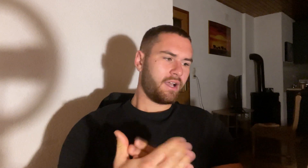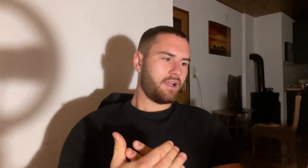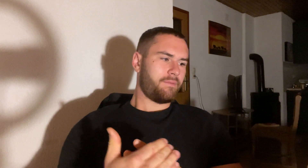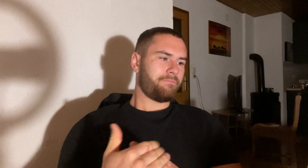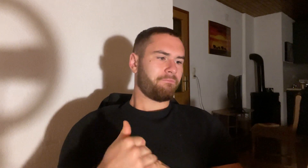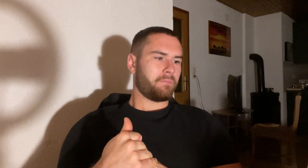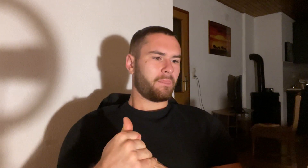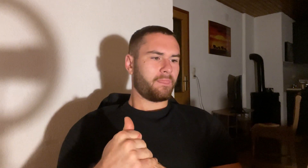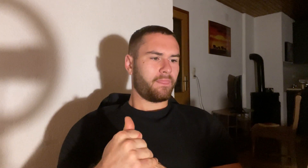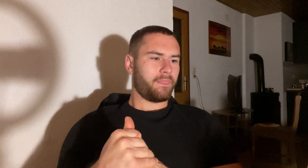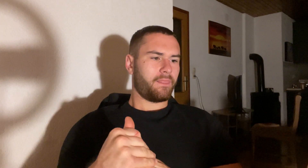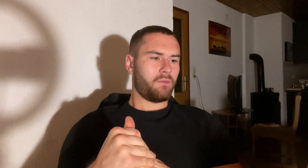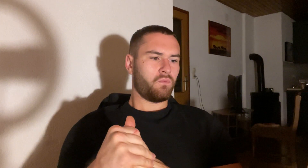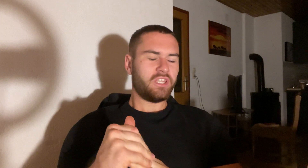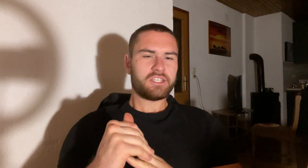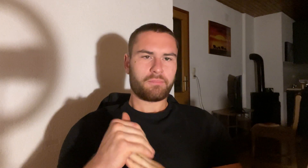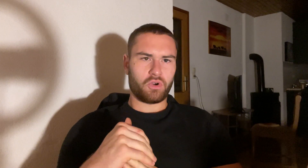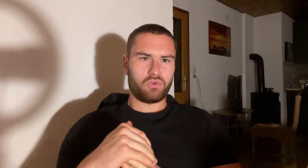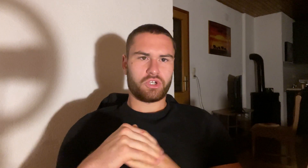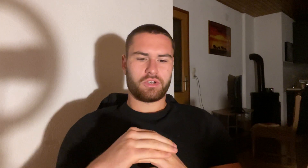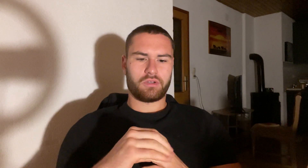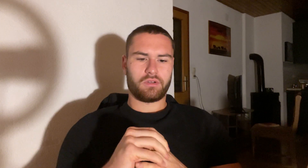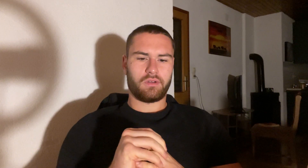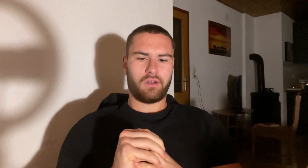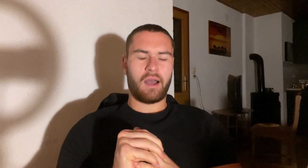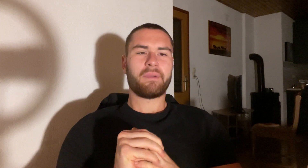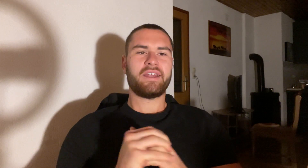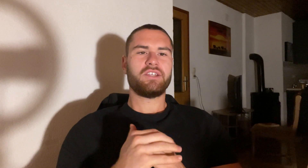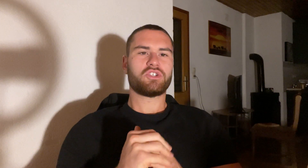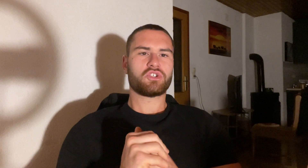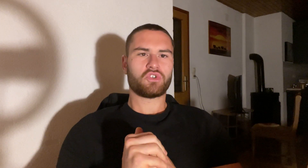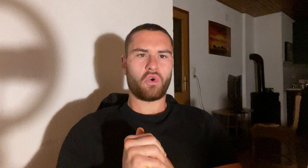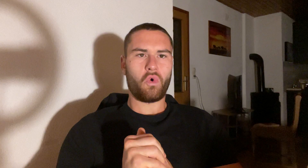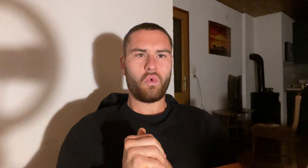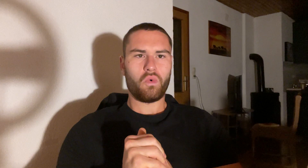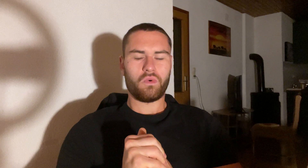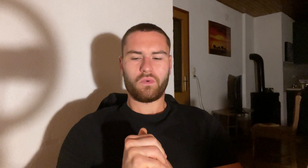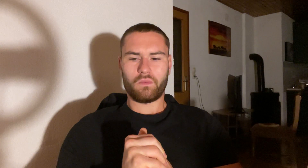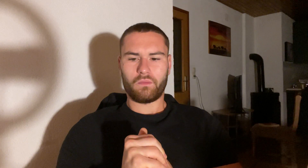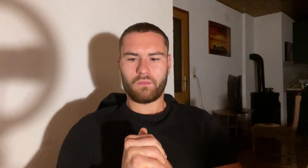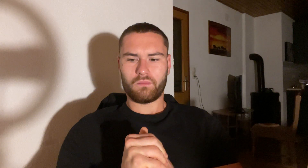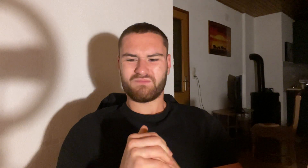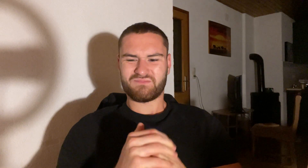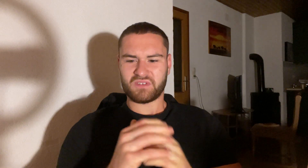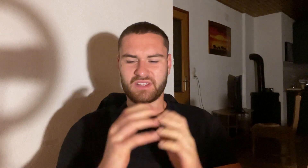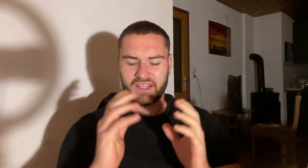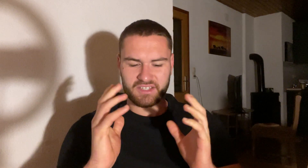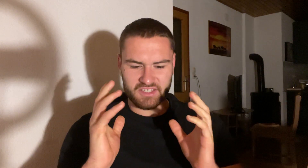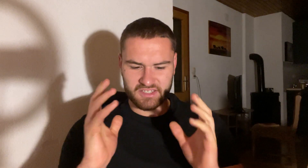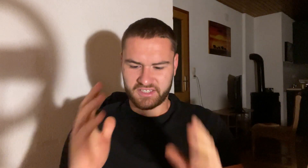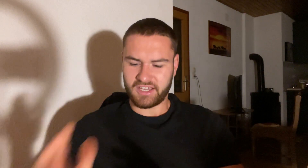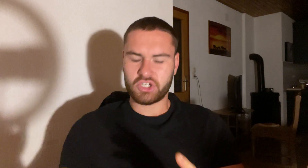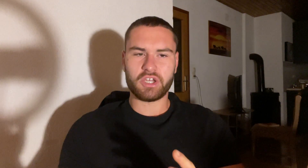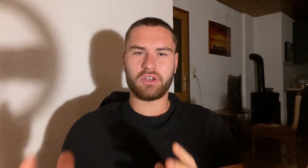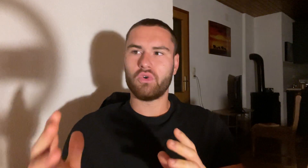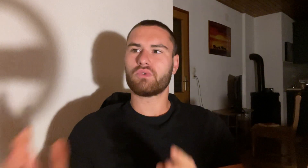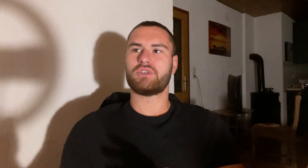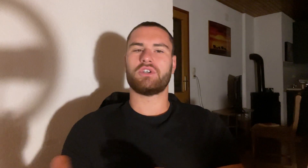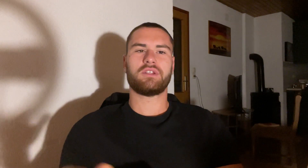God, with this approach, I'm getting so, like, such a good results.